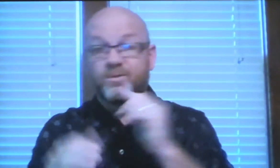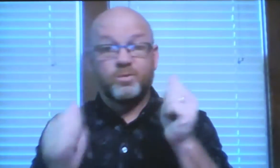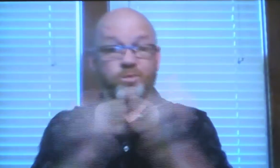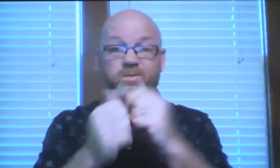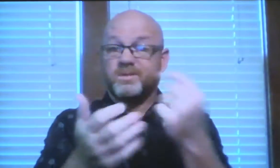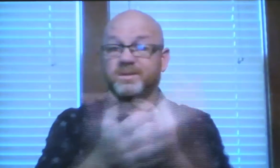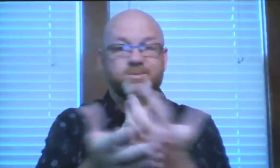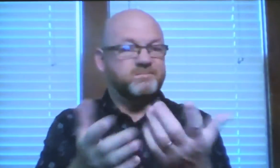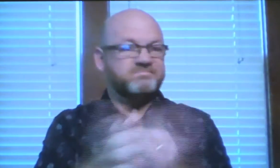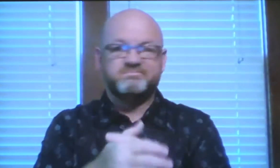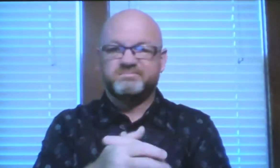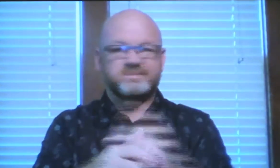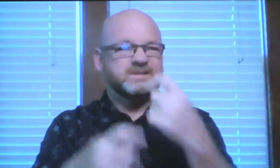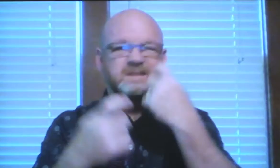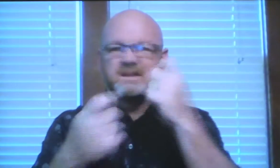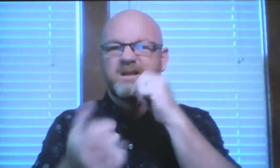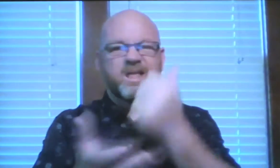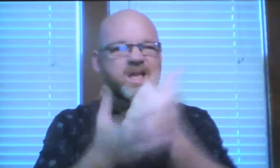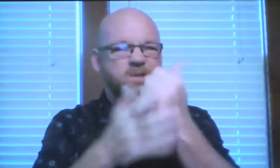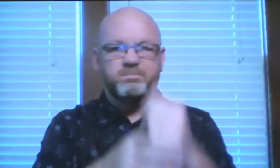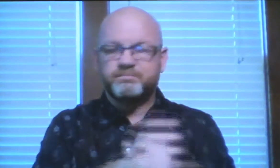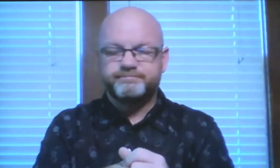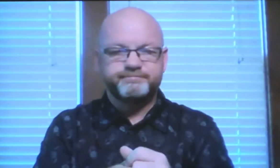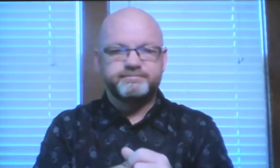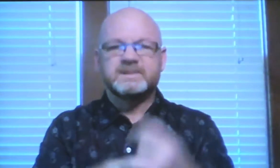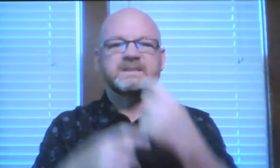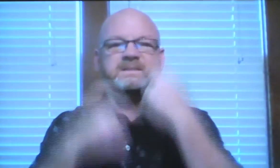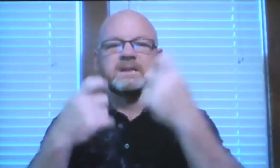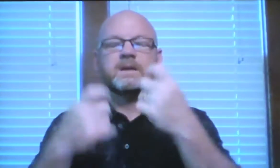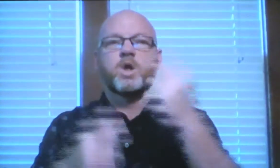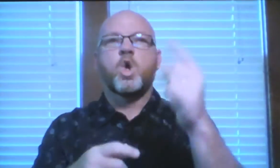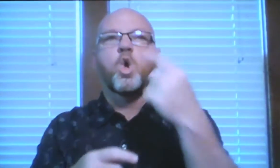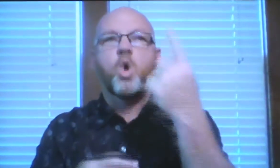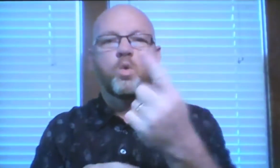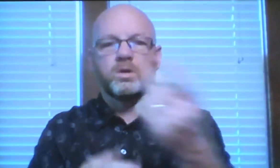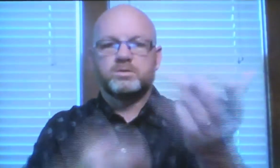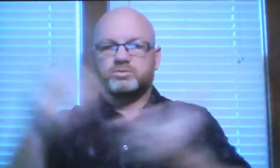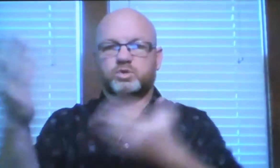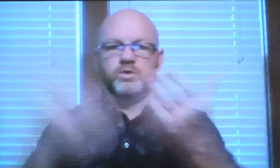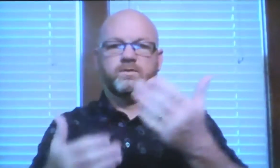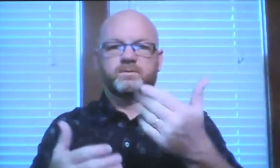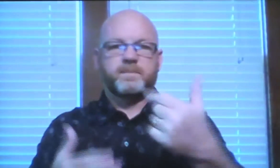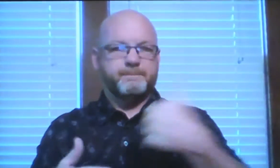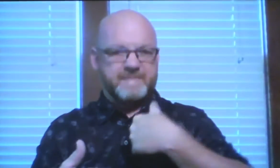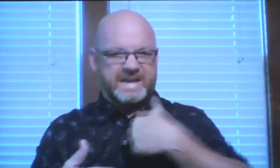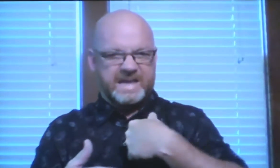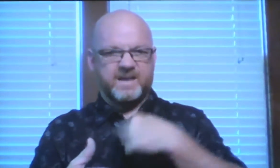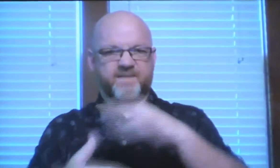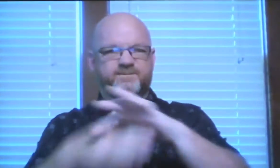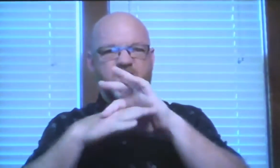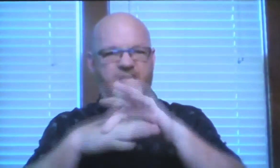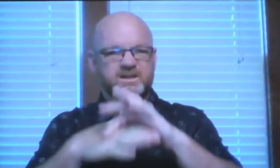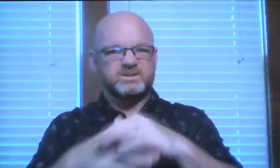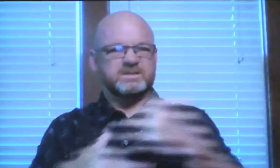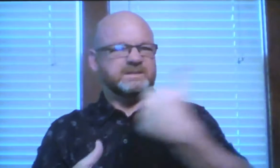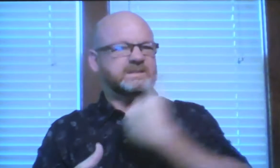as we see the name for the deaf community sin will not help us we only serve